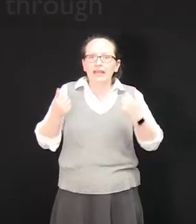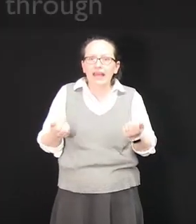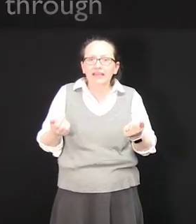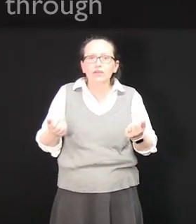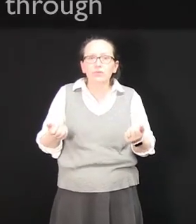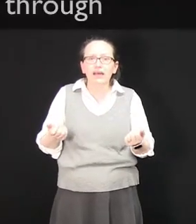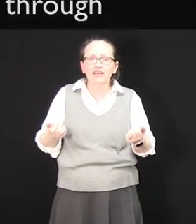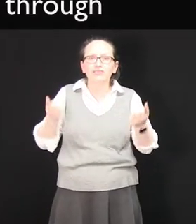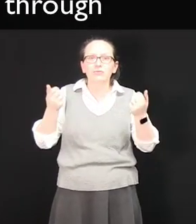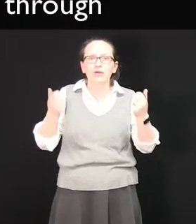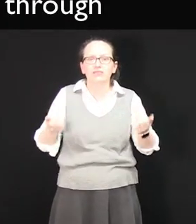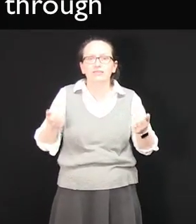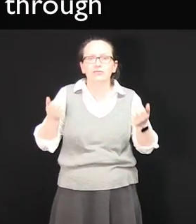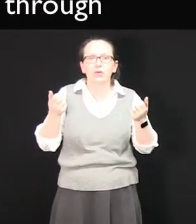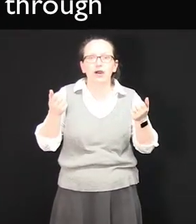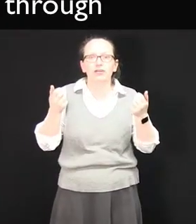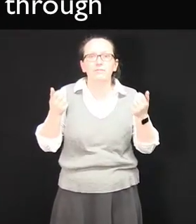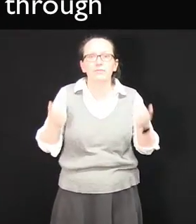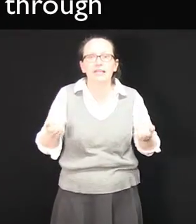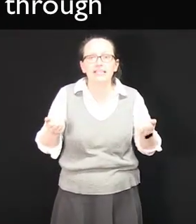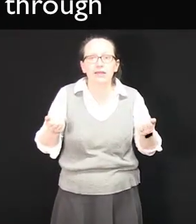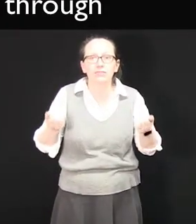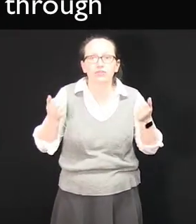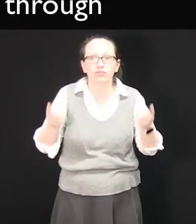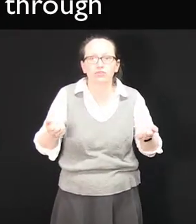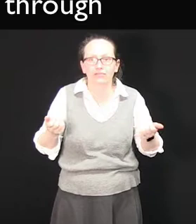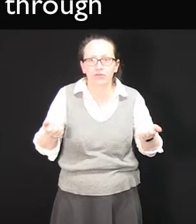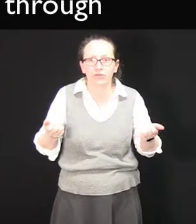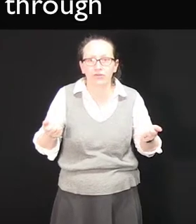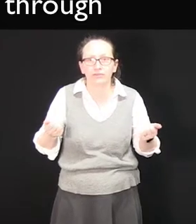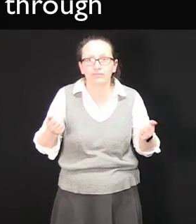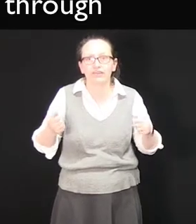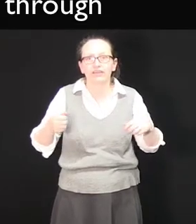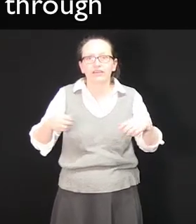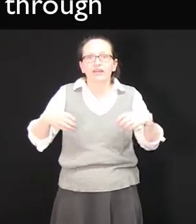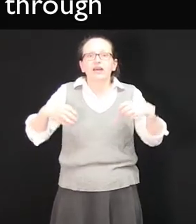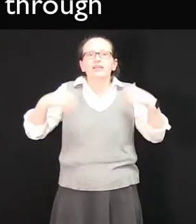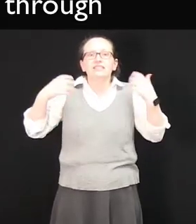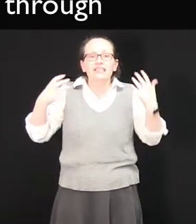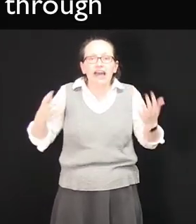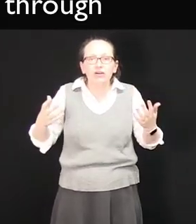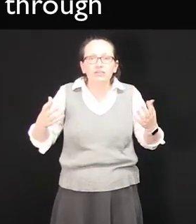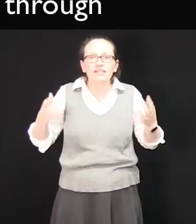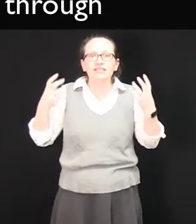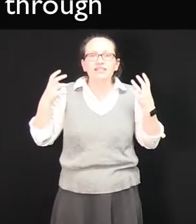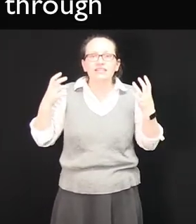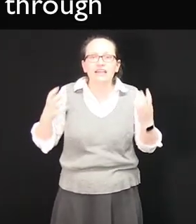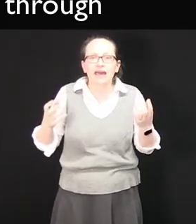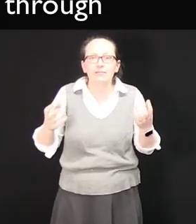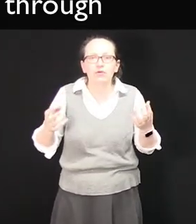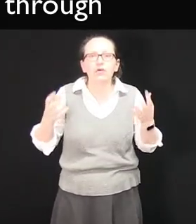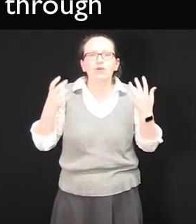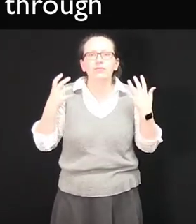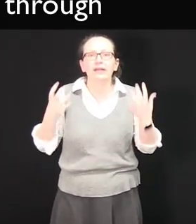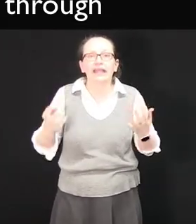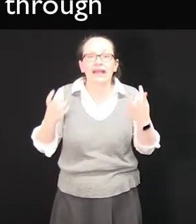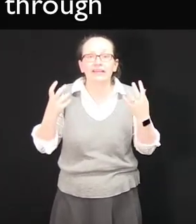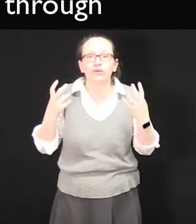Mechanical waves are waves that require a medium to travel through. Sound is an example of a mechanical